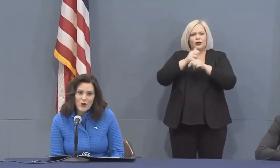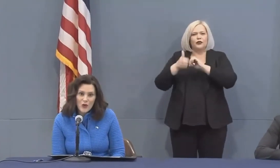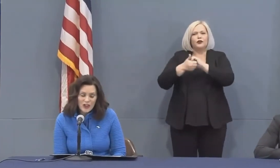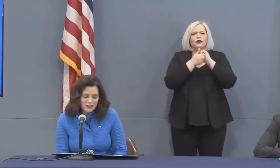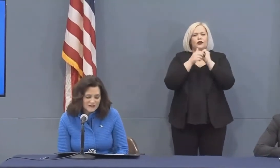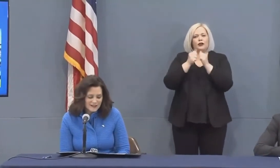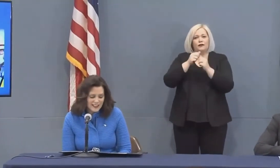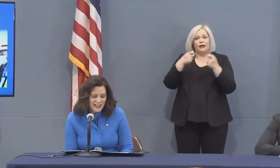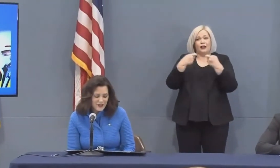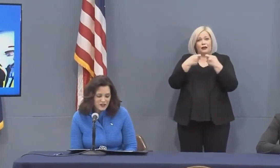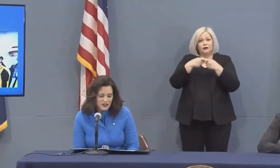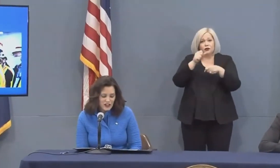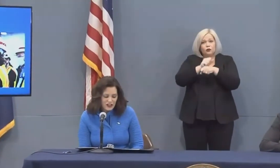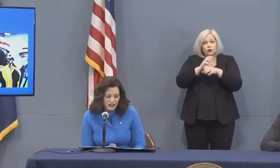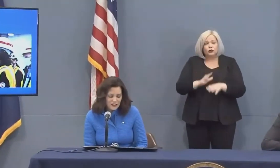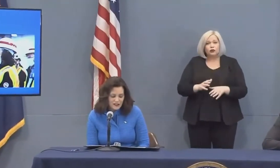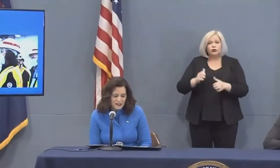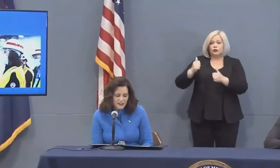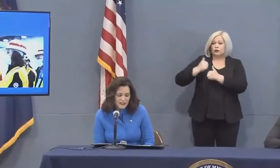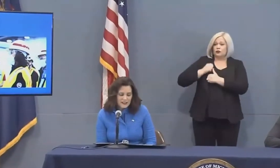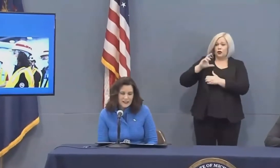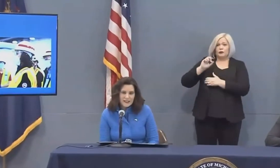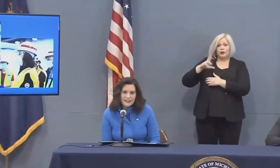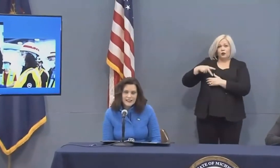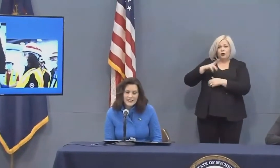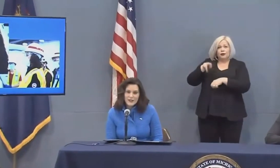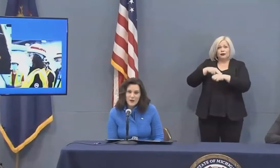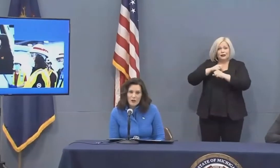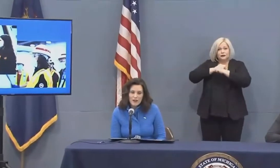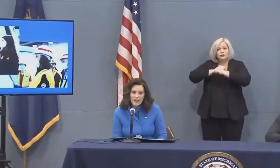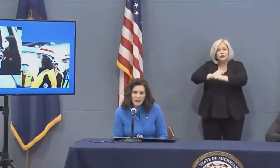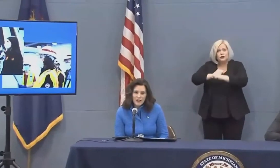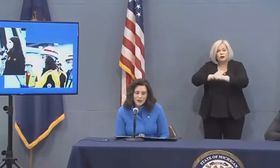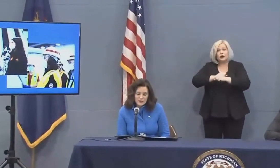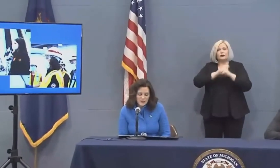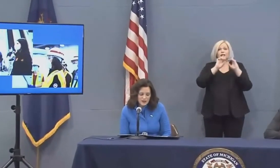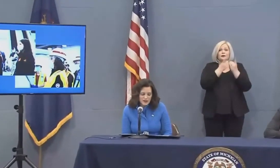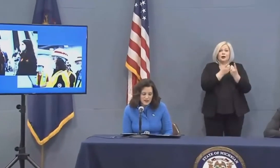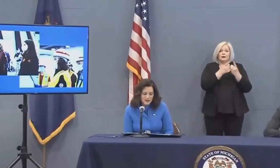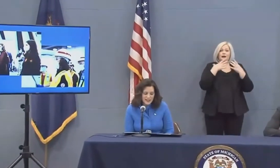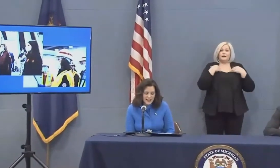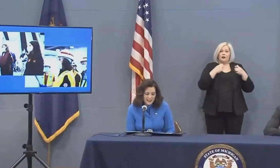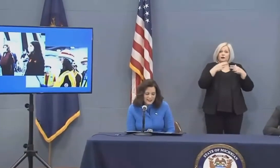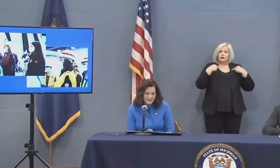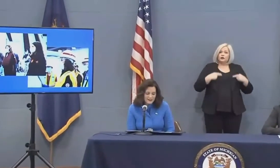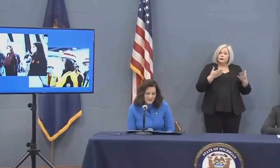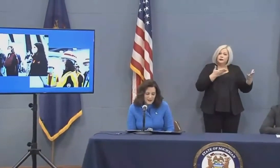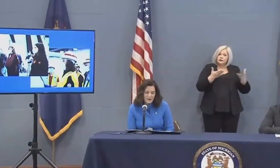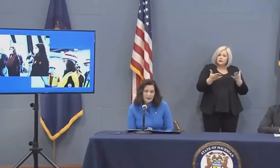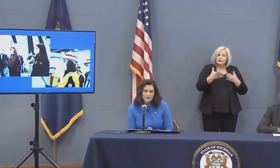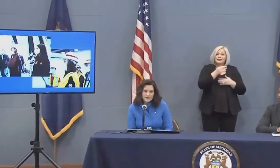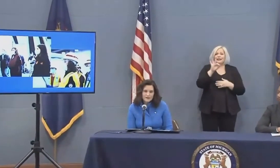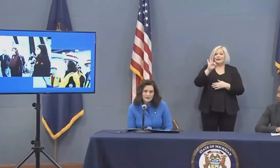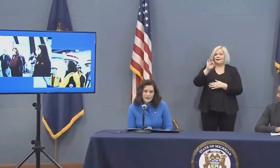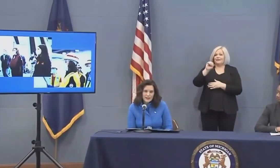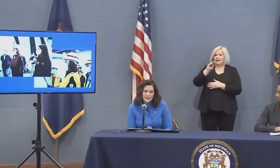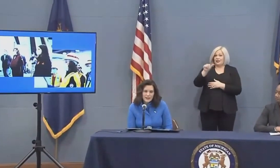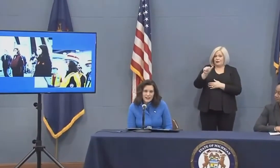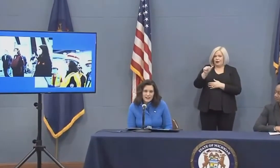the Army Corps, the National Guard, the Department of Health and Human Services, and FEMA.